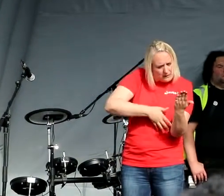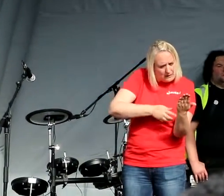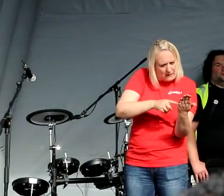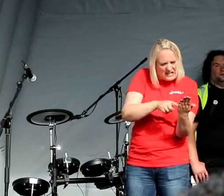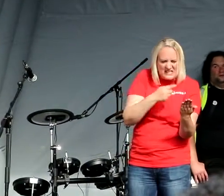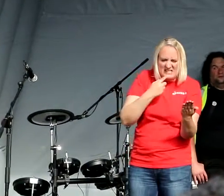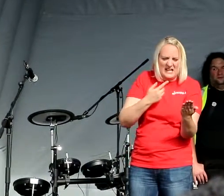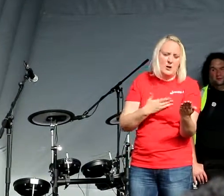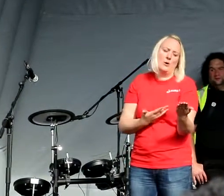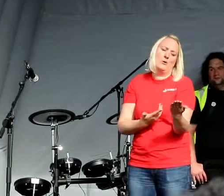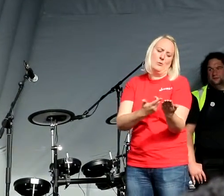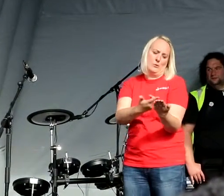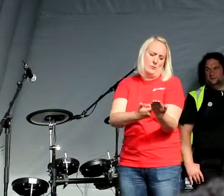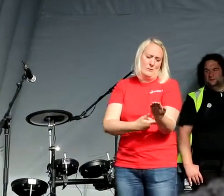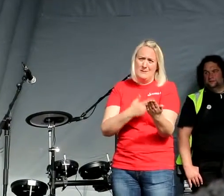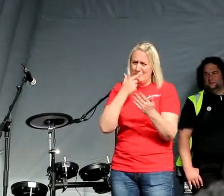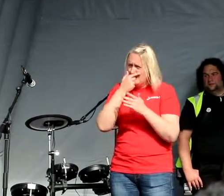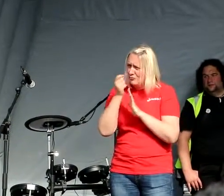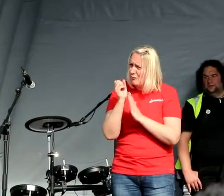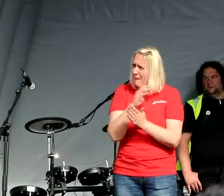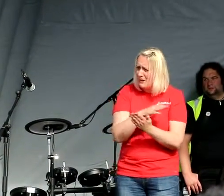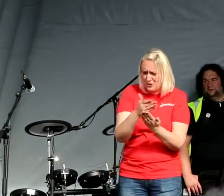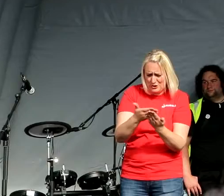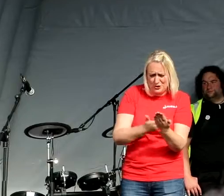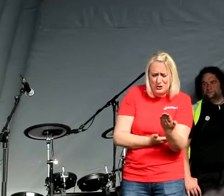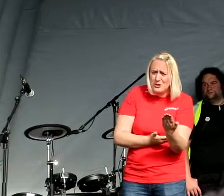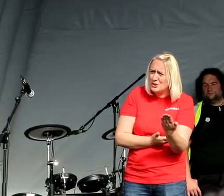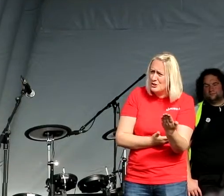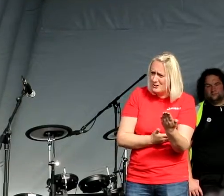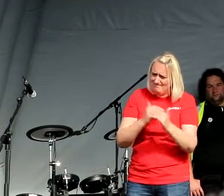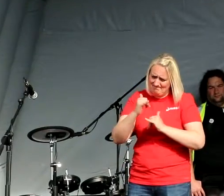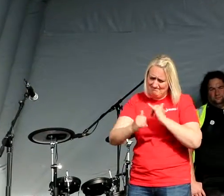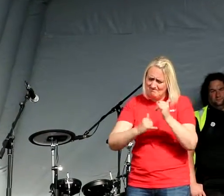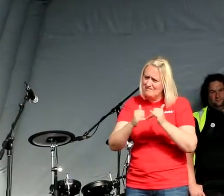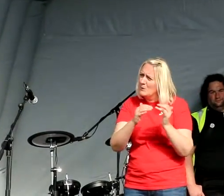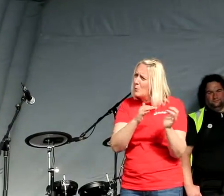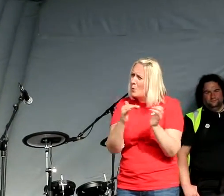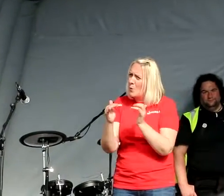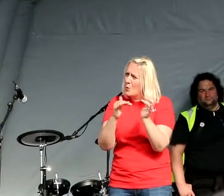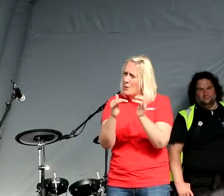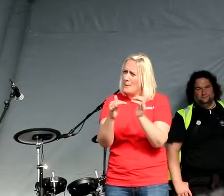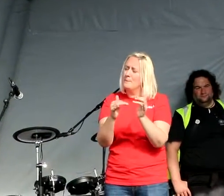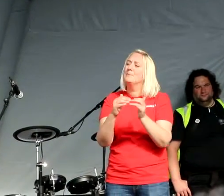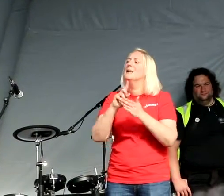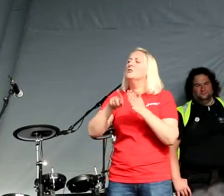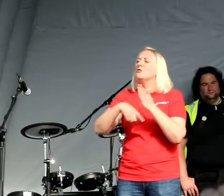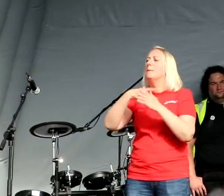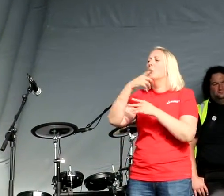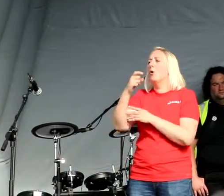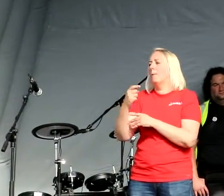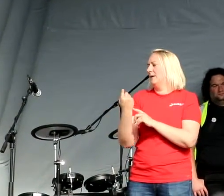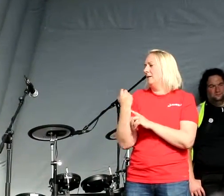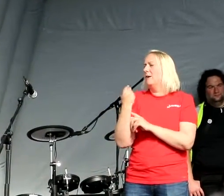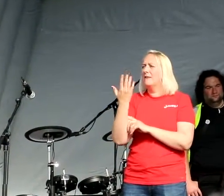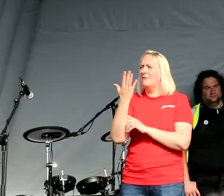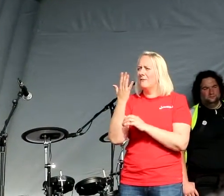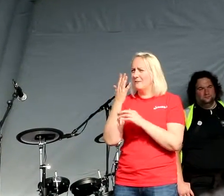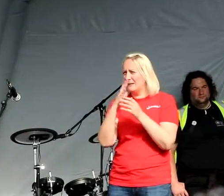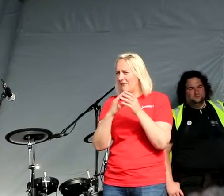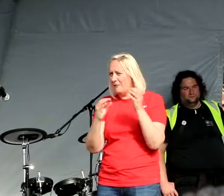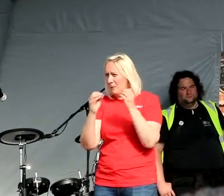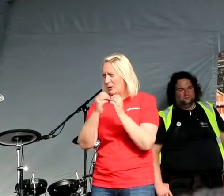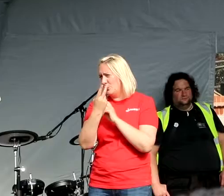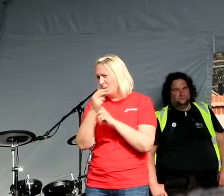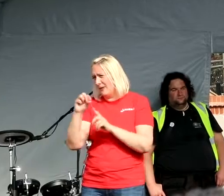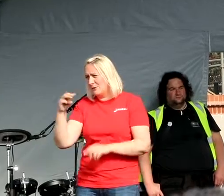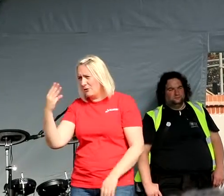It's a load of rubbish. And how right he was, and how wrong they were. Jeremy Corbyn marched on 15th February 2003